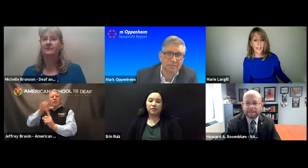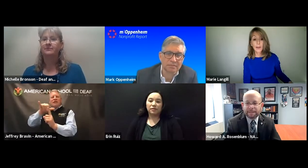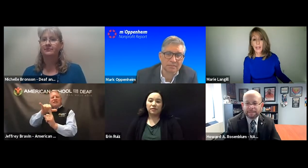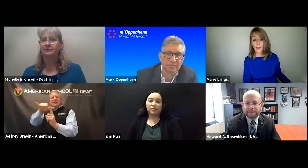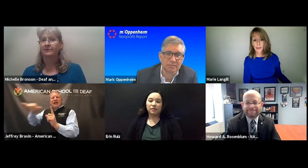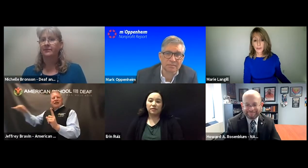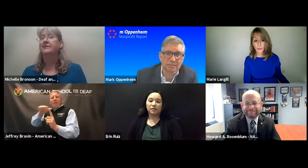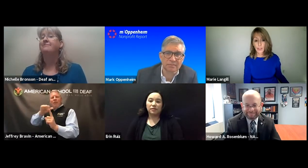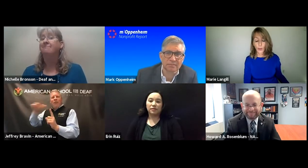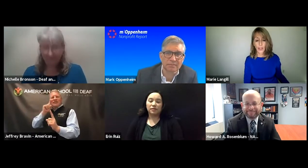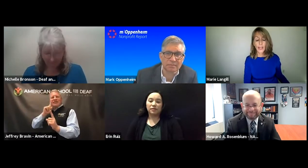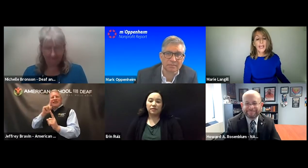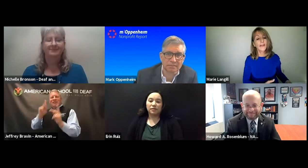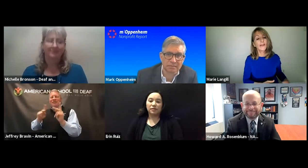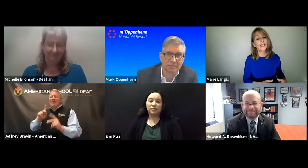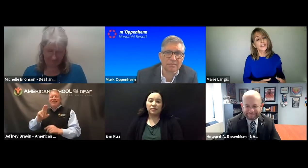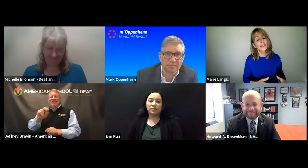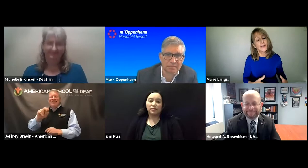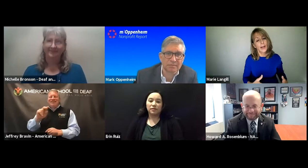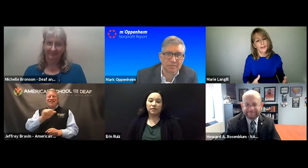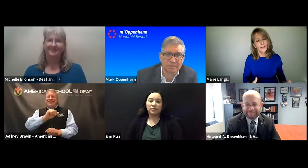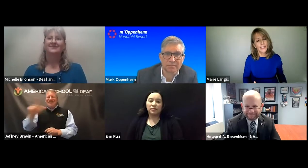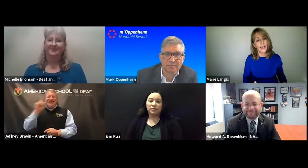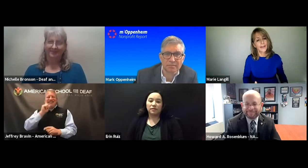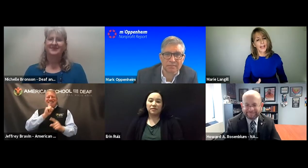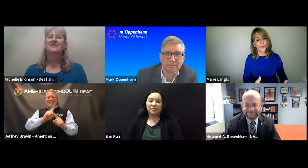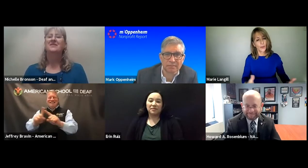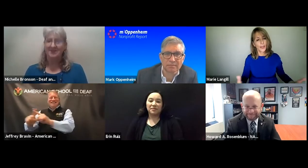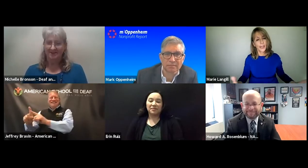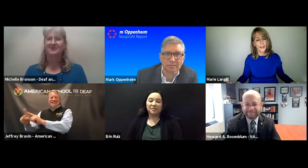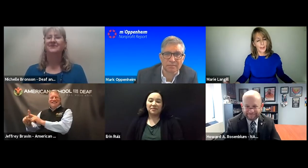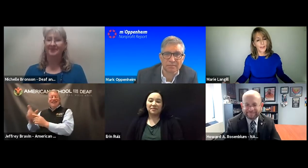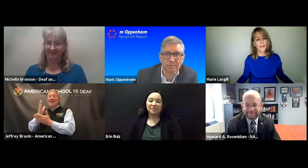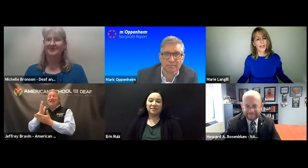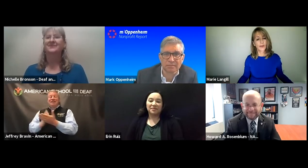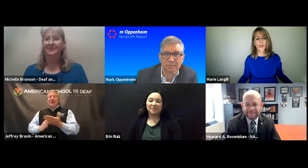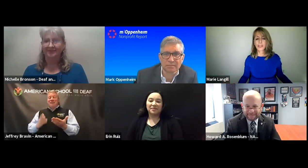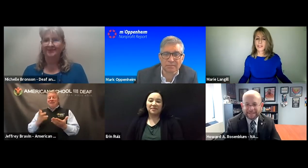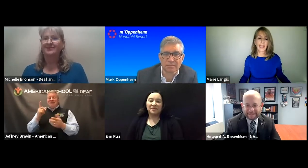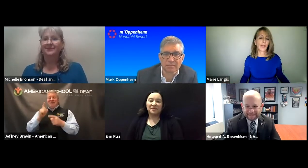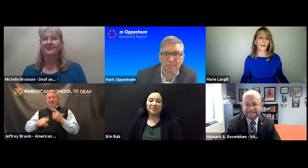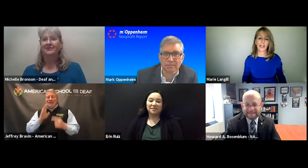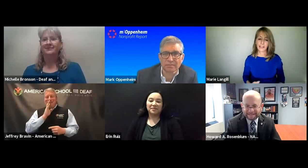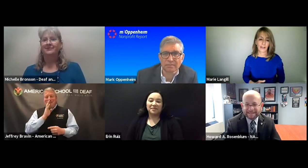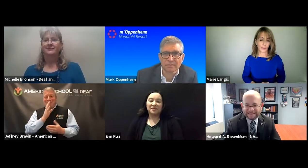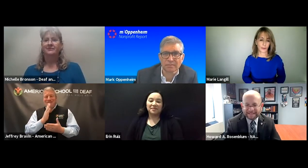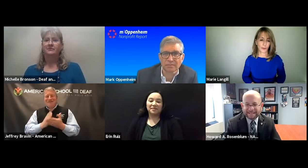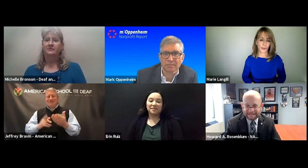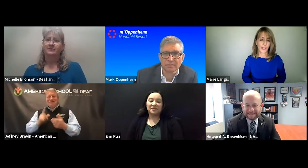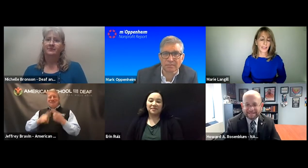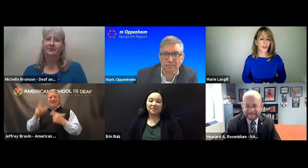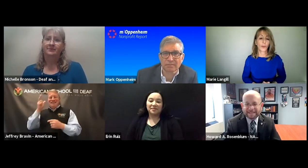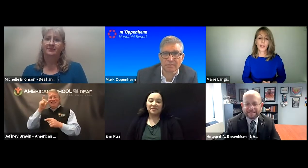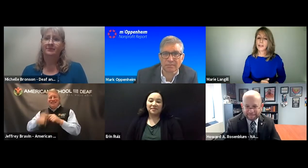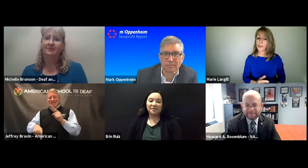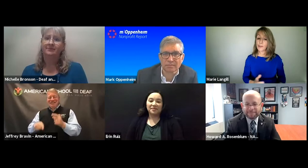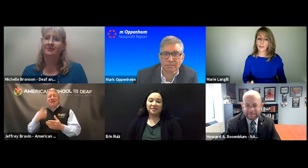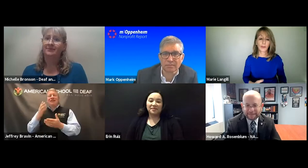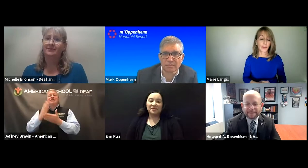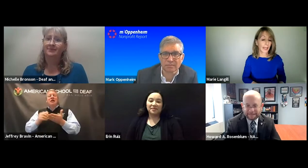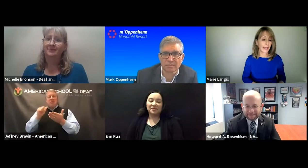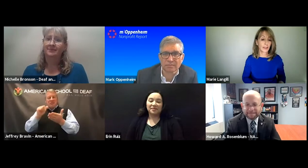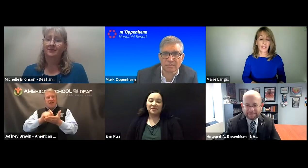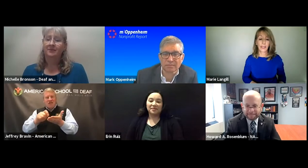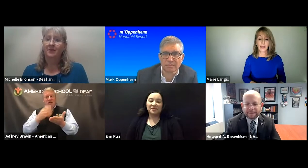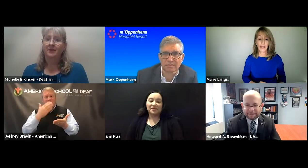well and able to speak well. And then they just understand that everyone, they believe that everyone is the same and that's not the truth. Someone, some